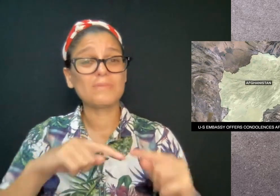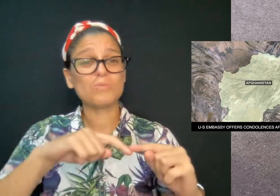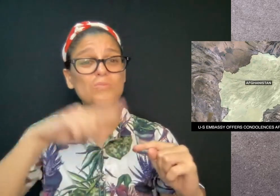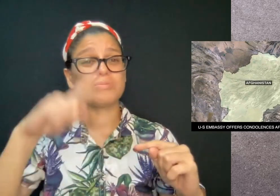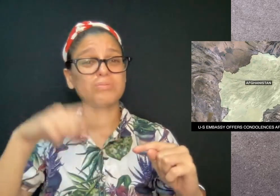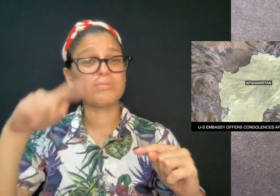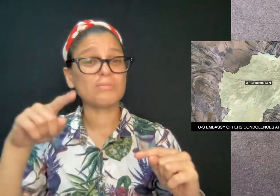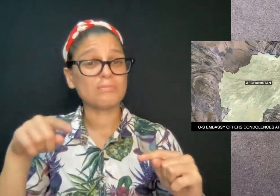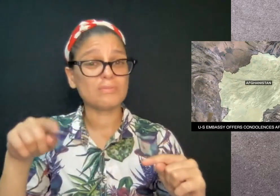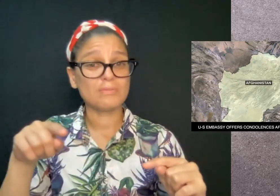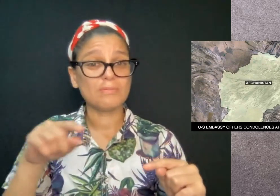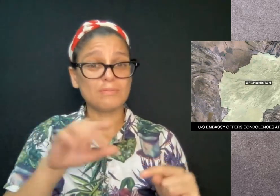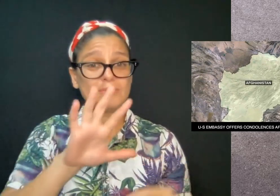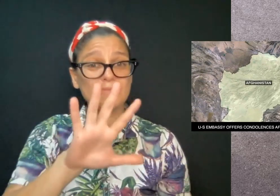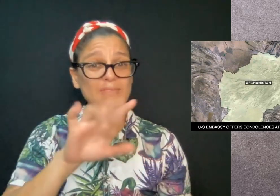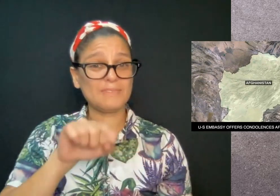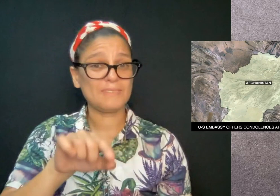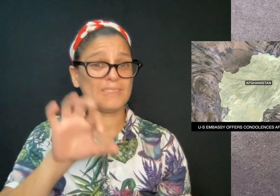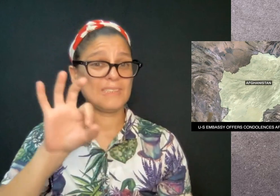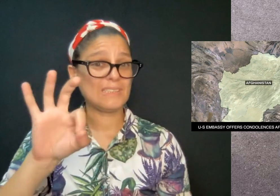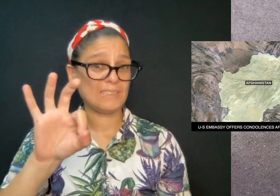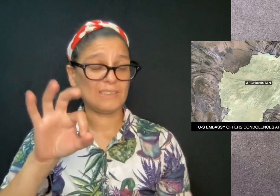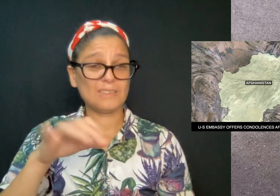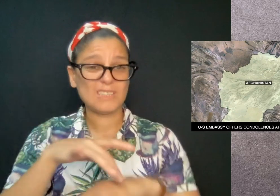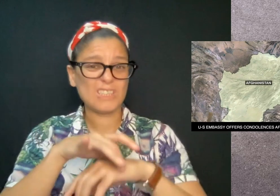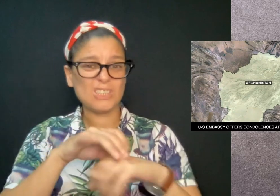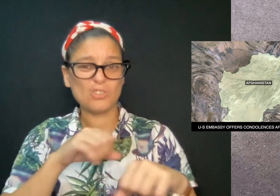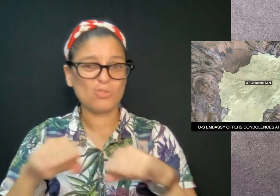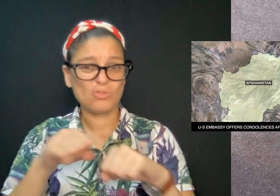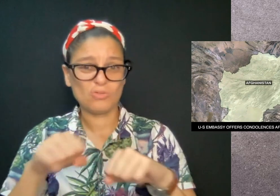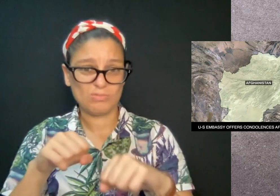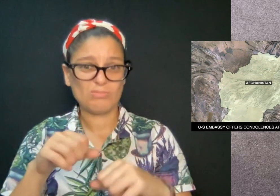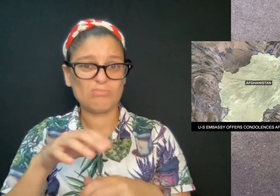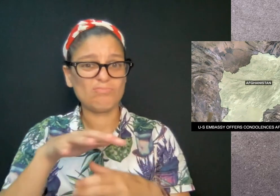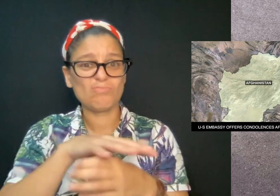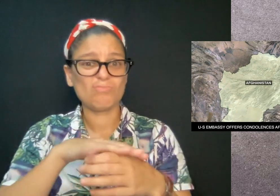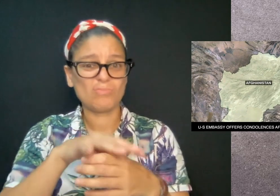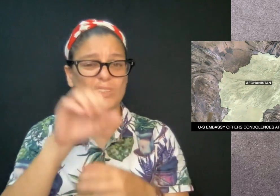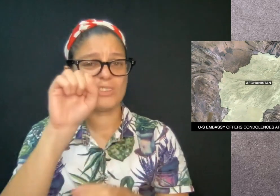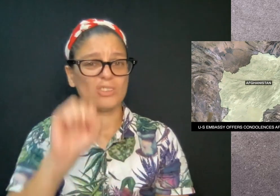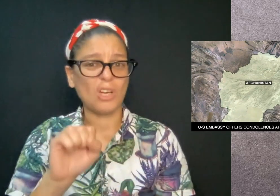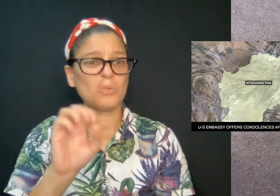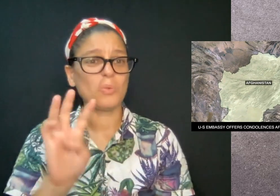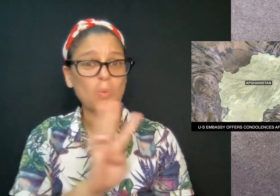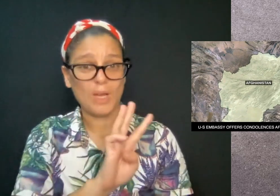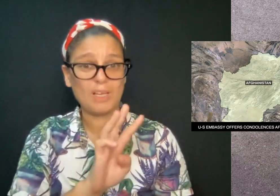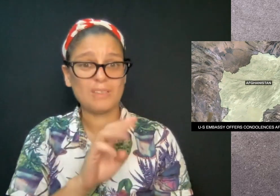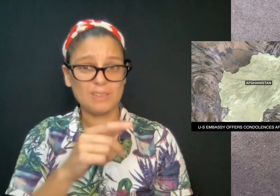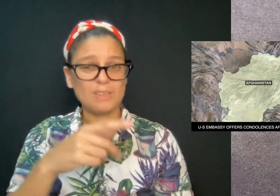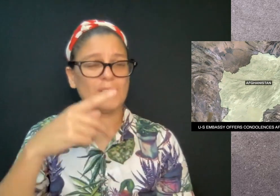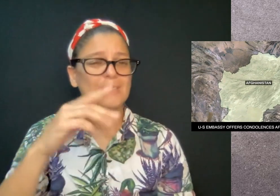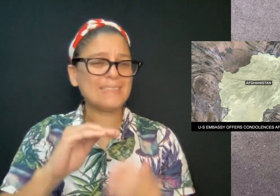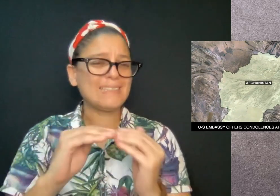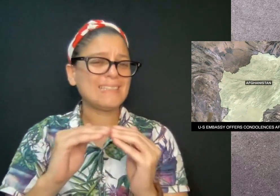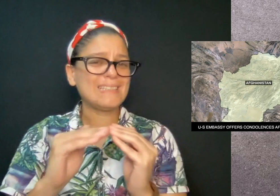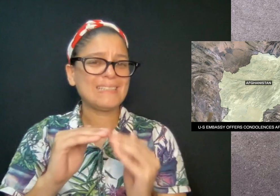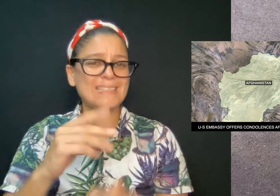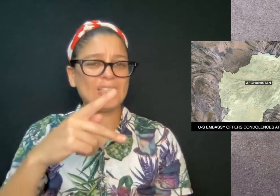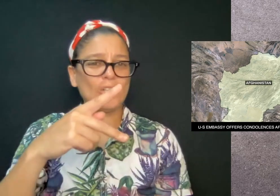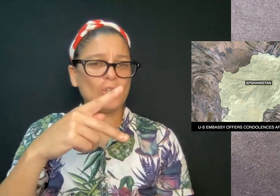after a massive earthquake hit the eastern part of the country on Wednesday. The